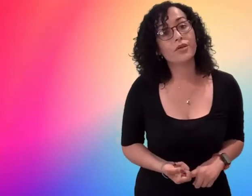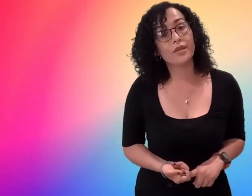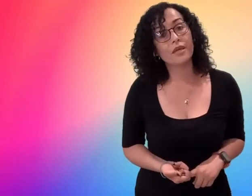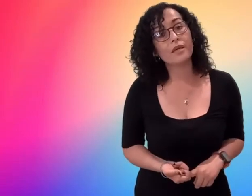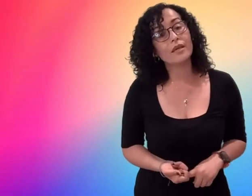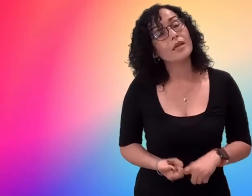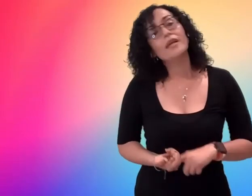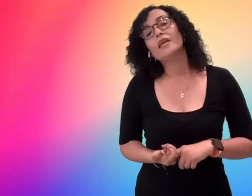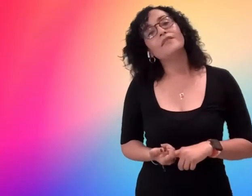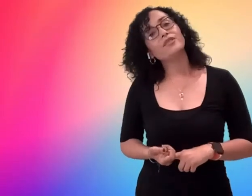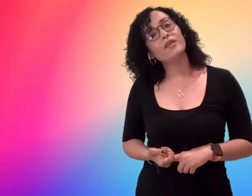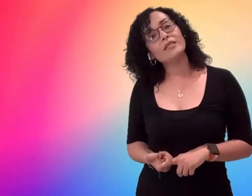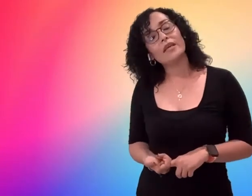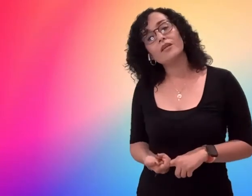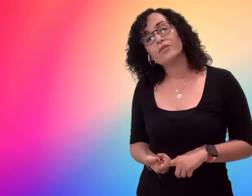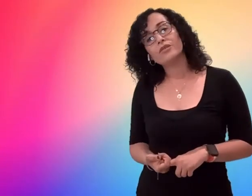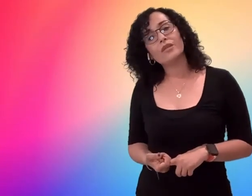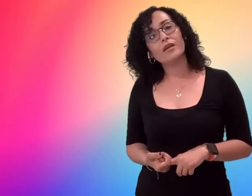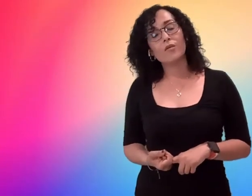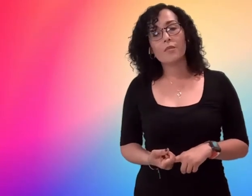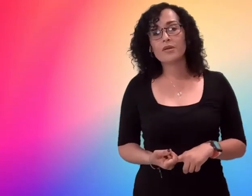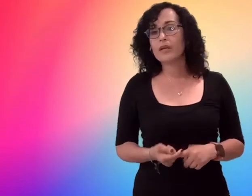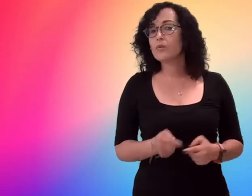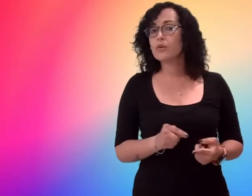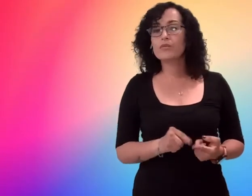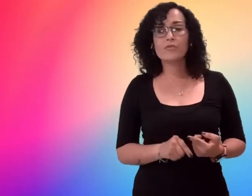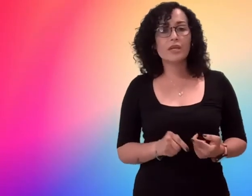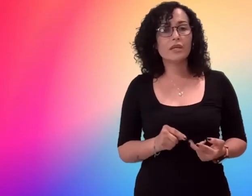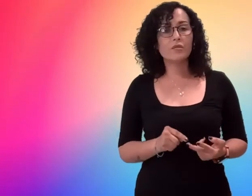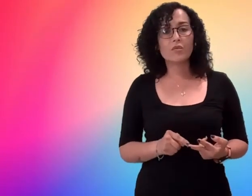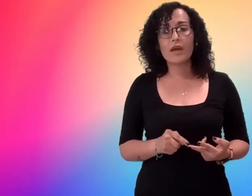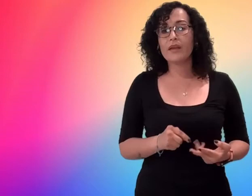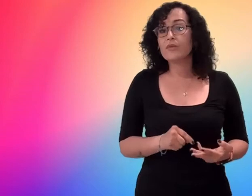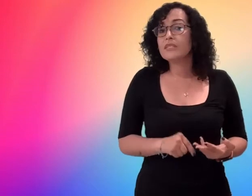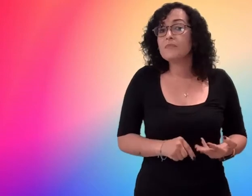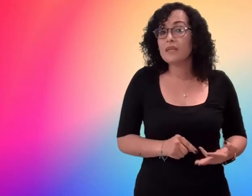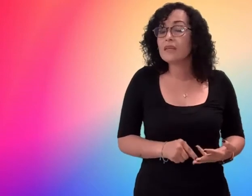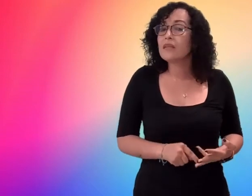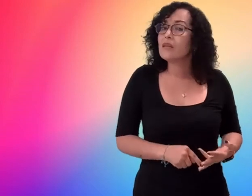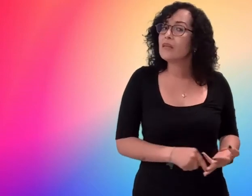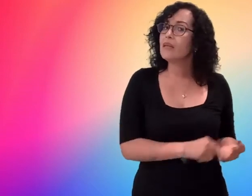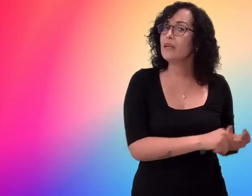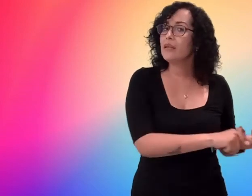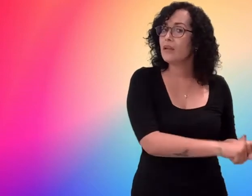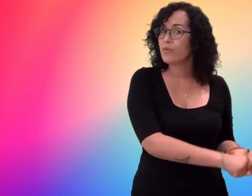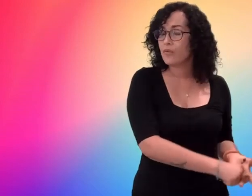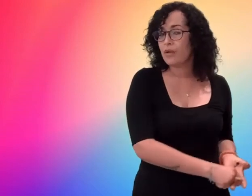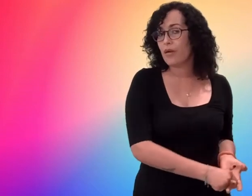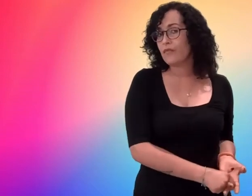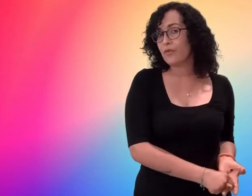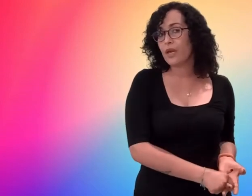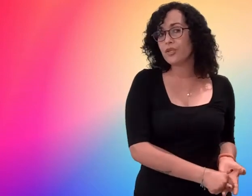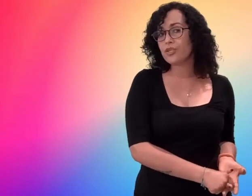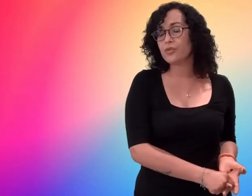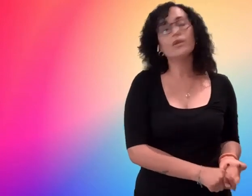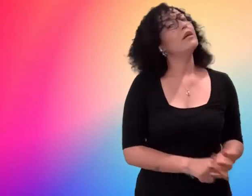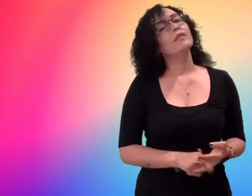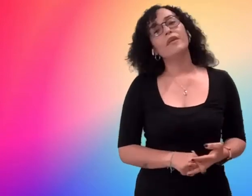you think if students cannot understand grammar they won't read write or speak clearly in another area of education they